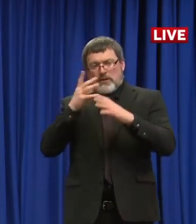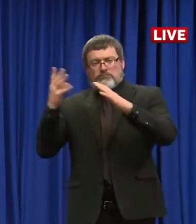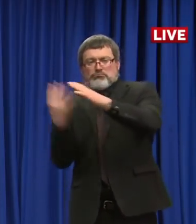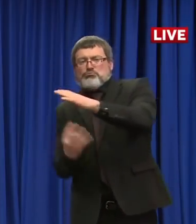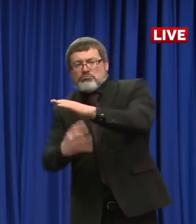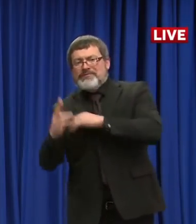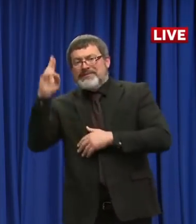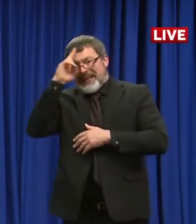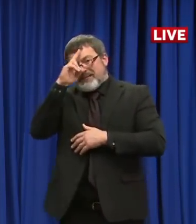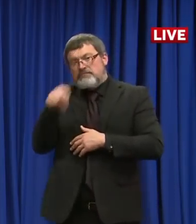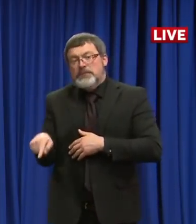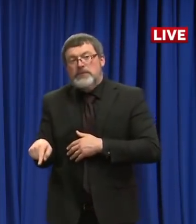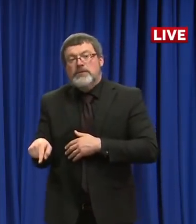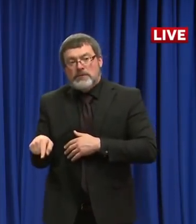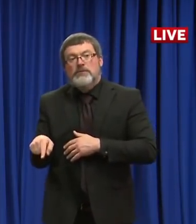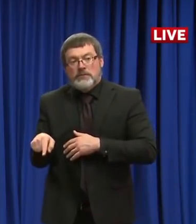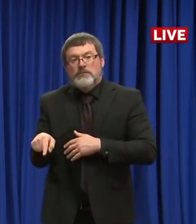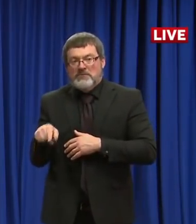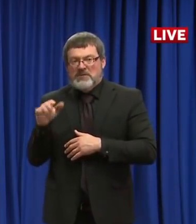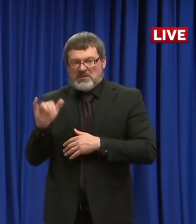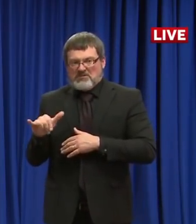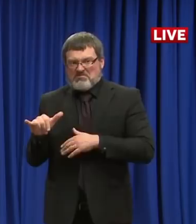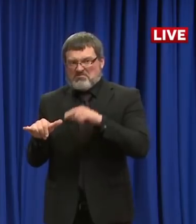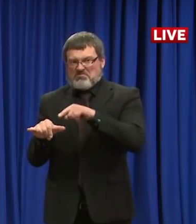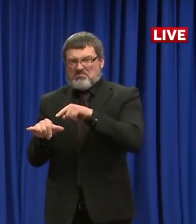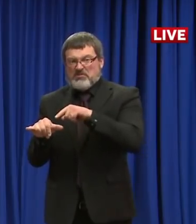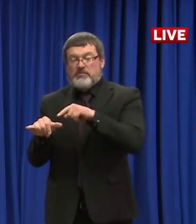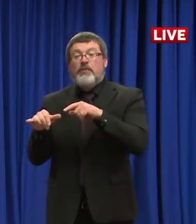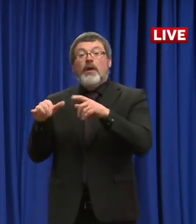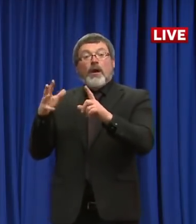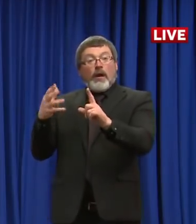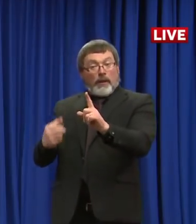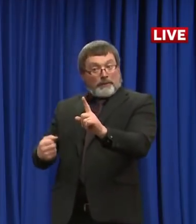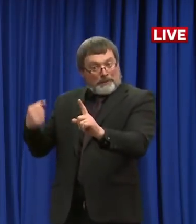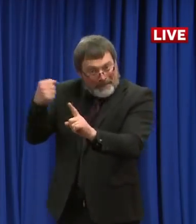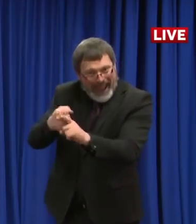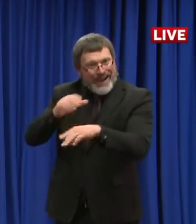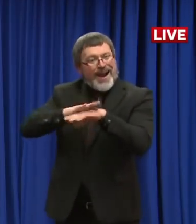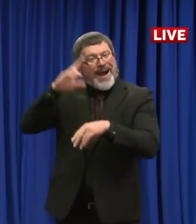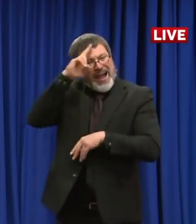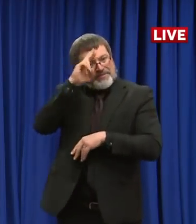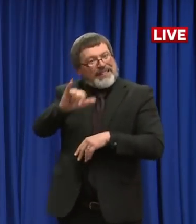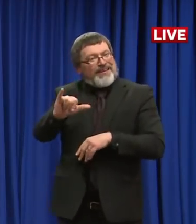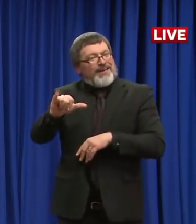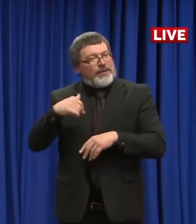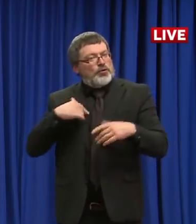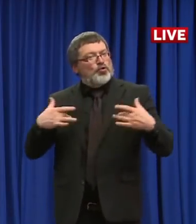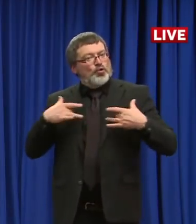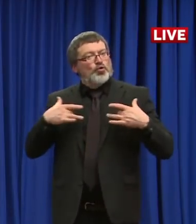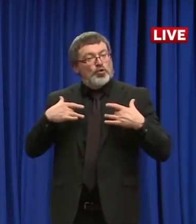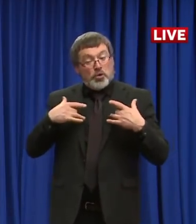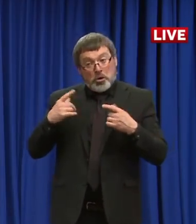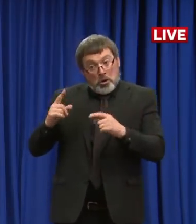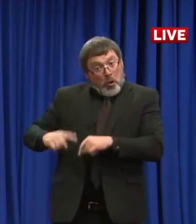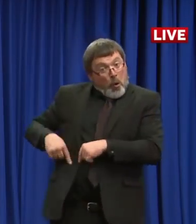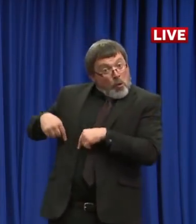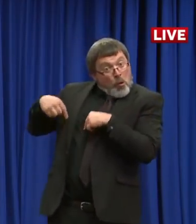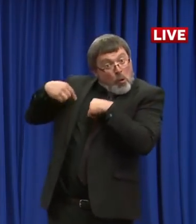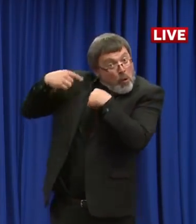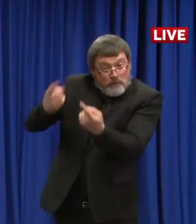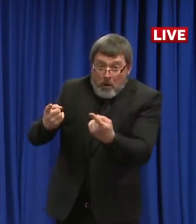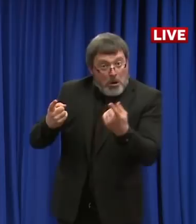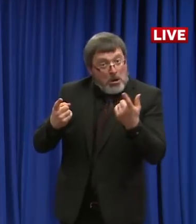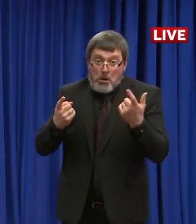in terms of determining where we are. The numbers are smaller. That sample size is small. So that's where some of the inaccuracy could come. But for the most part, you can determine it.